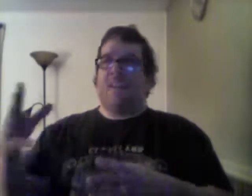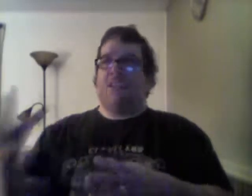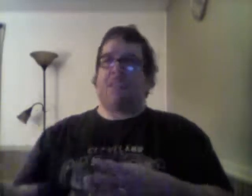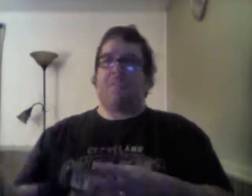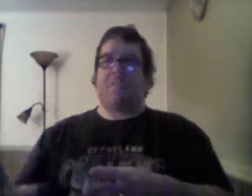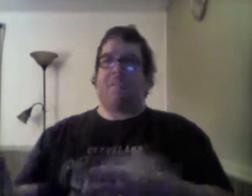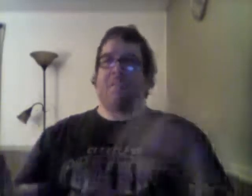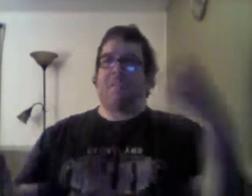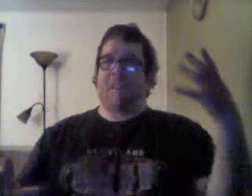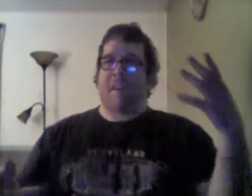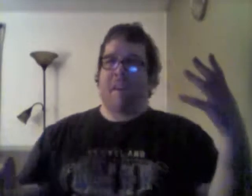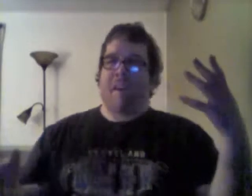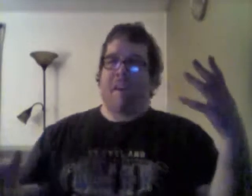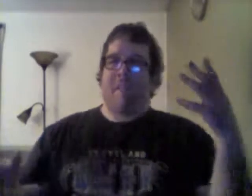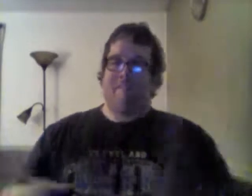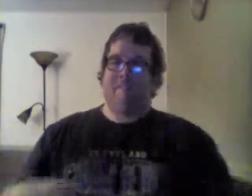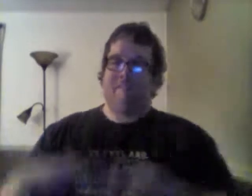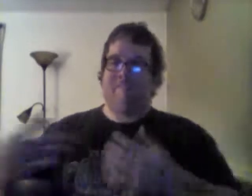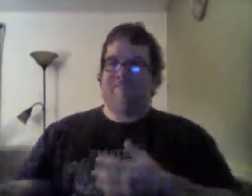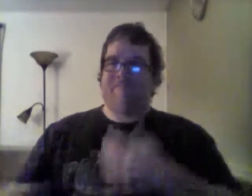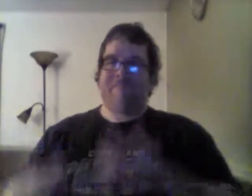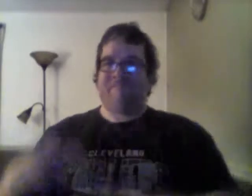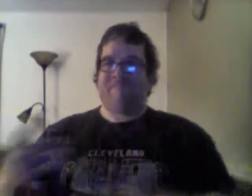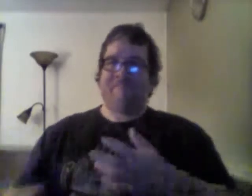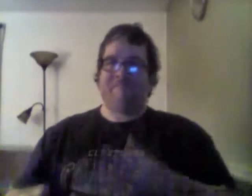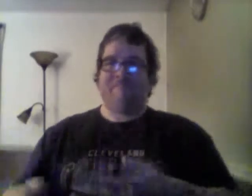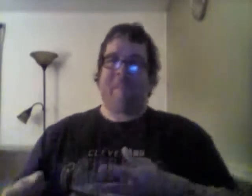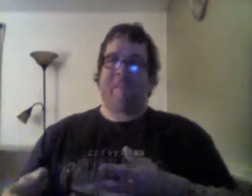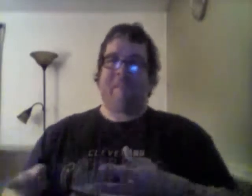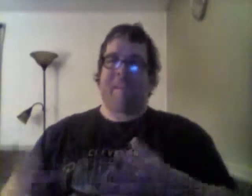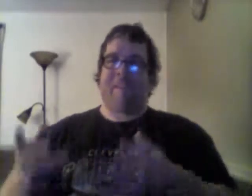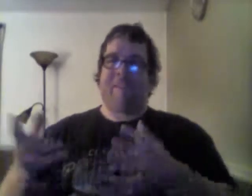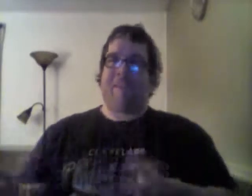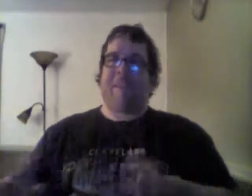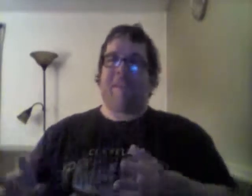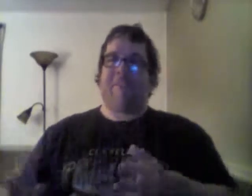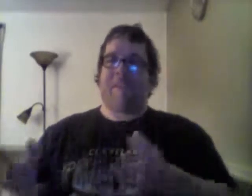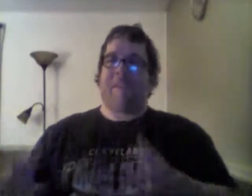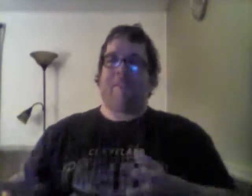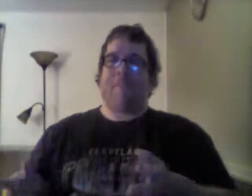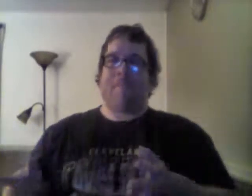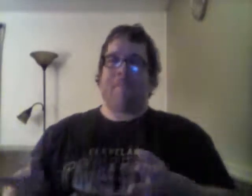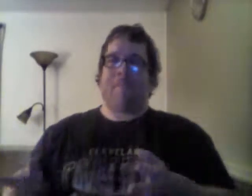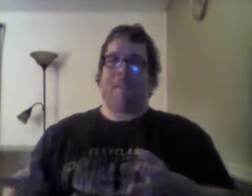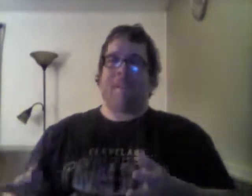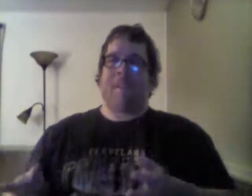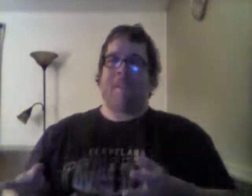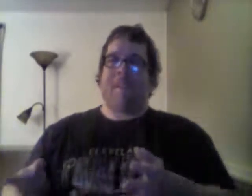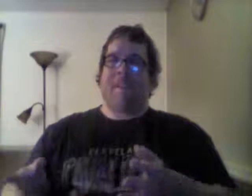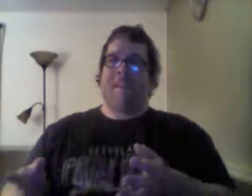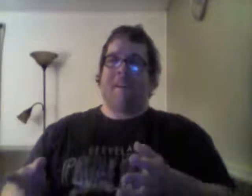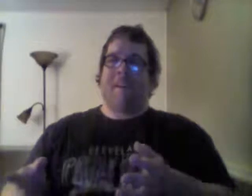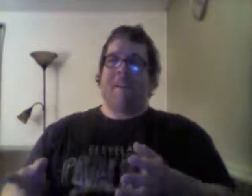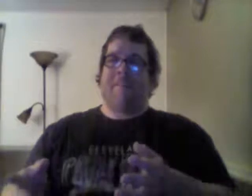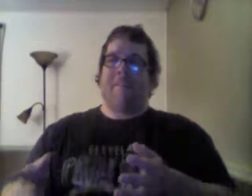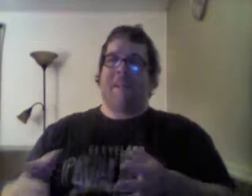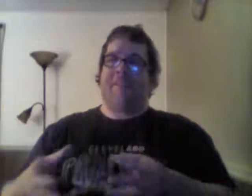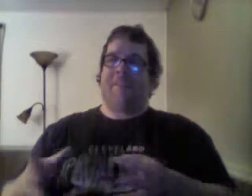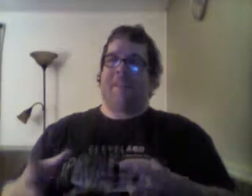she would, uh, basically, she could become part of sorority. Uh, but they also tell